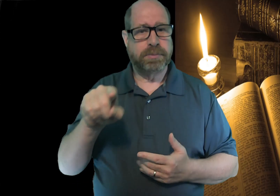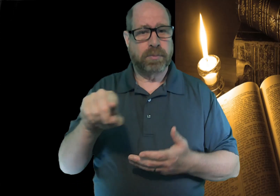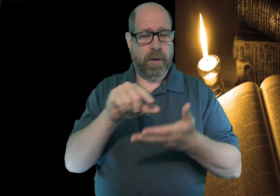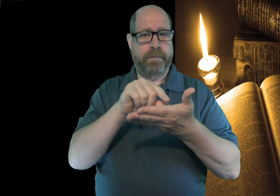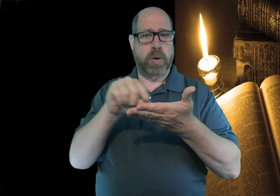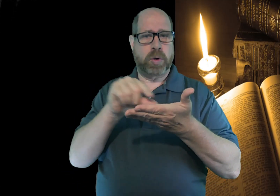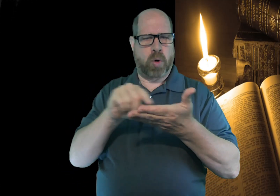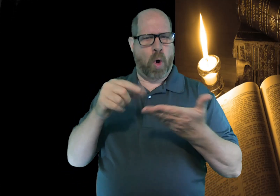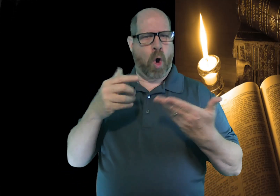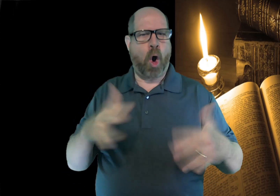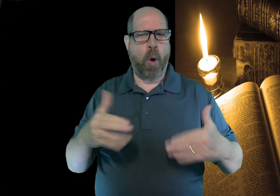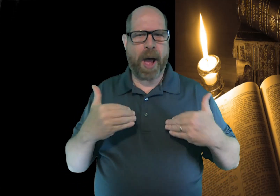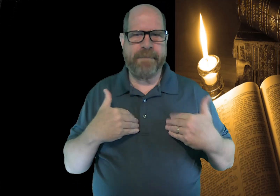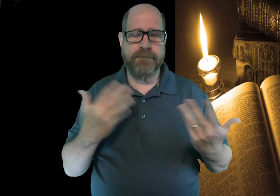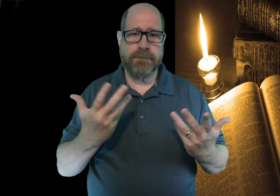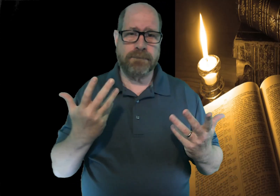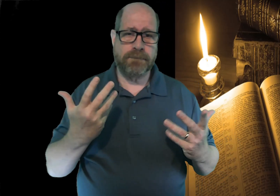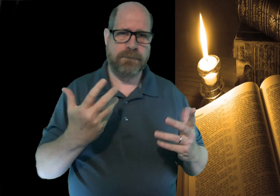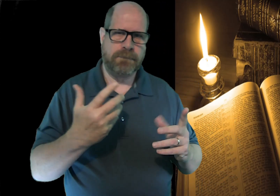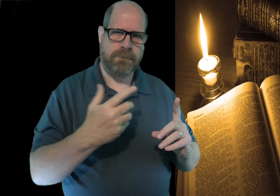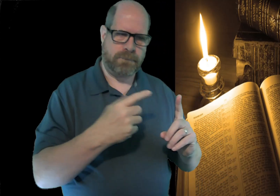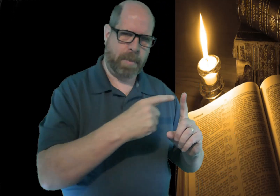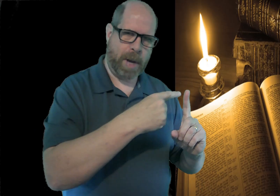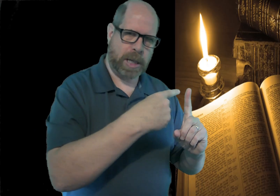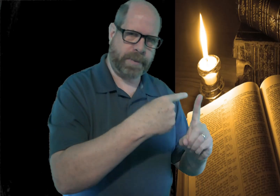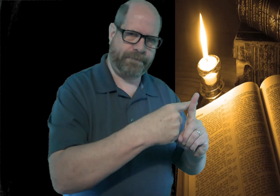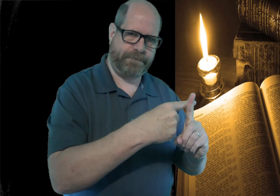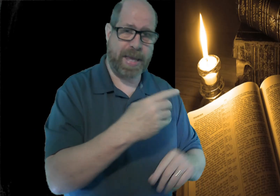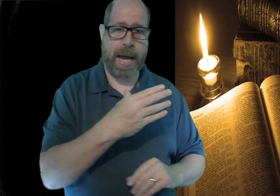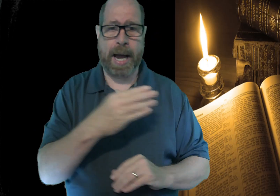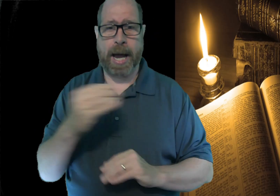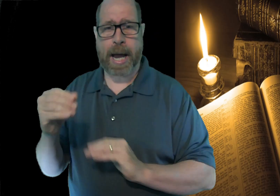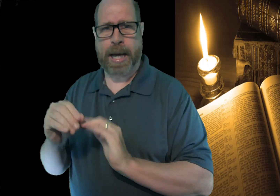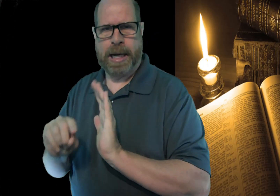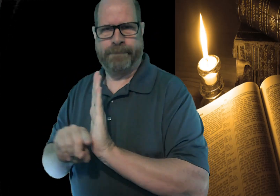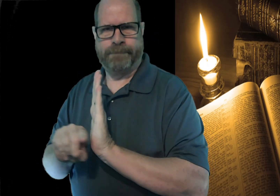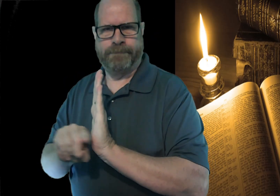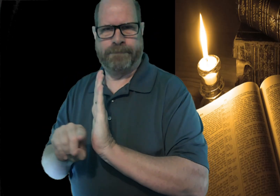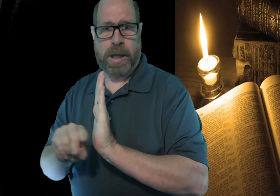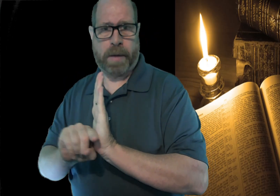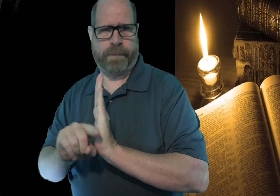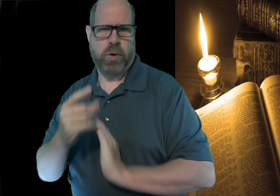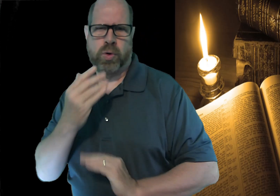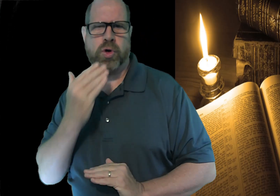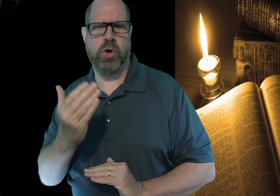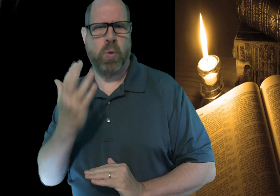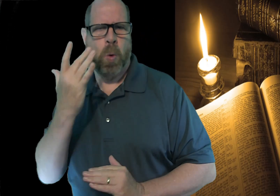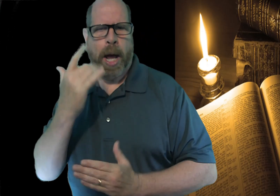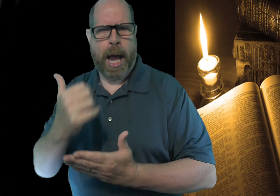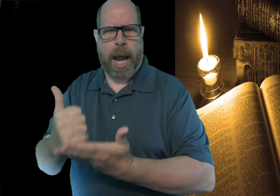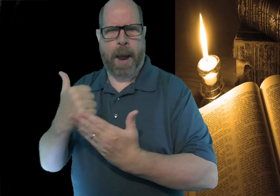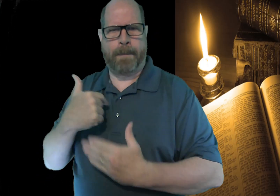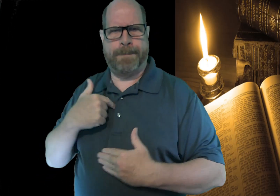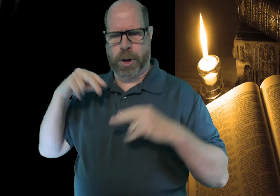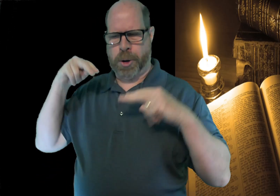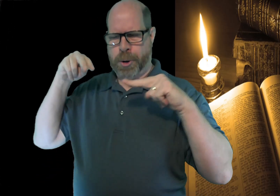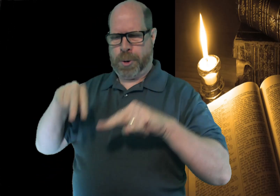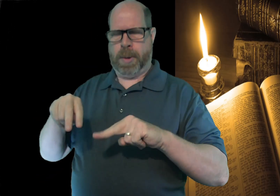This verse has a positive and a negative, but that's good. It